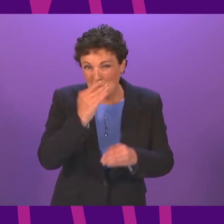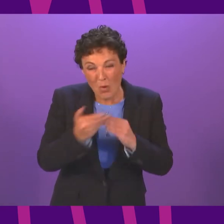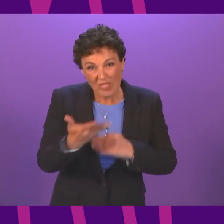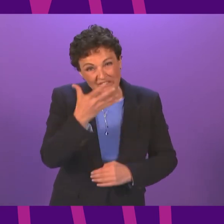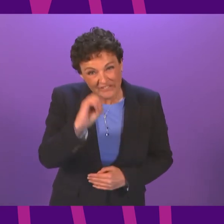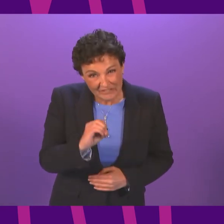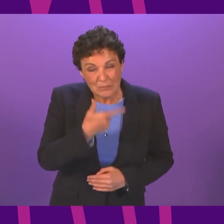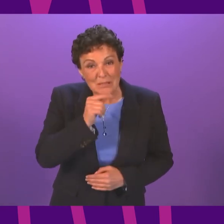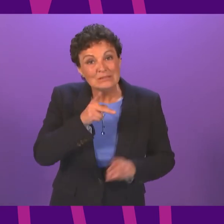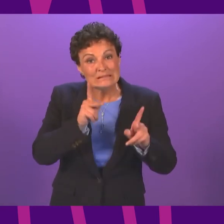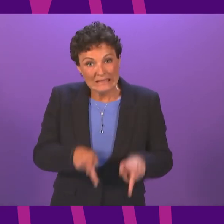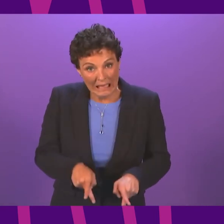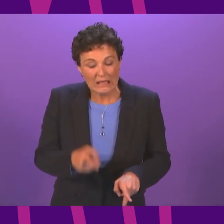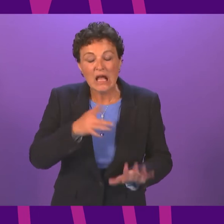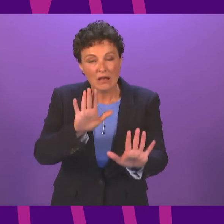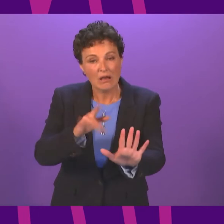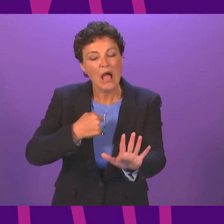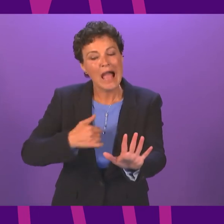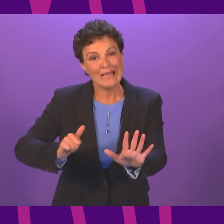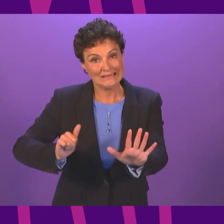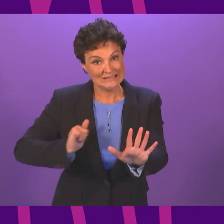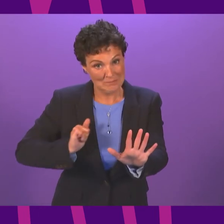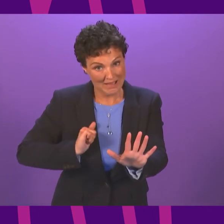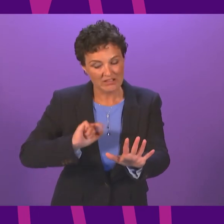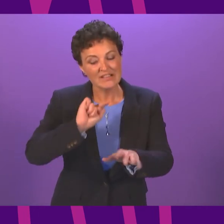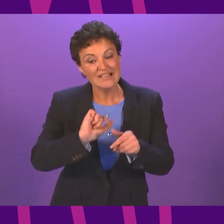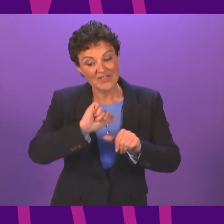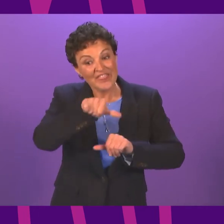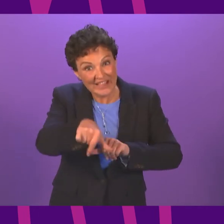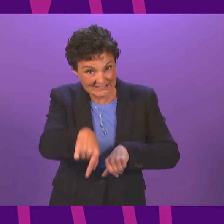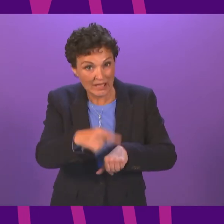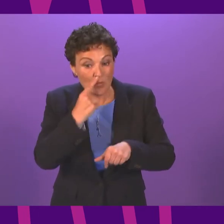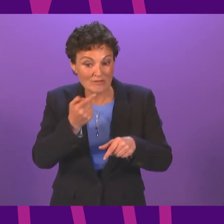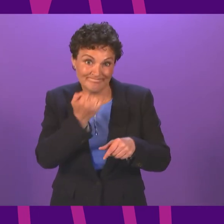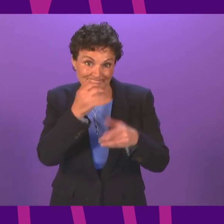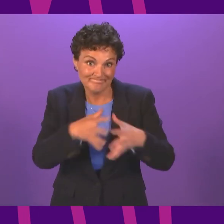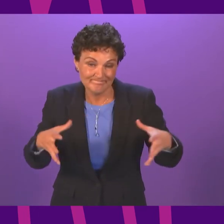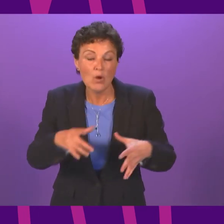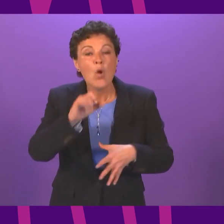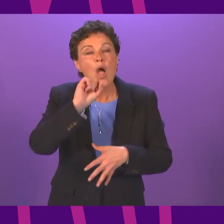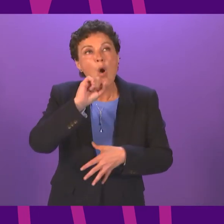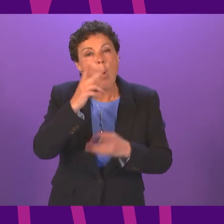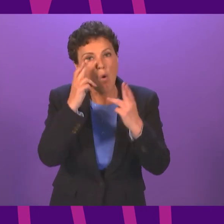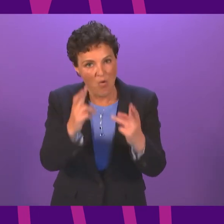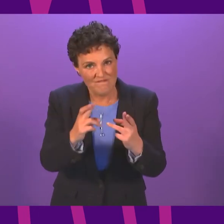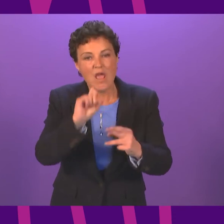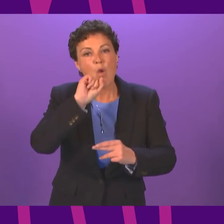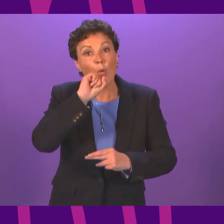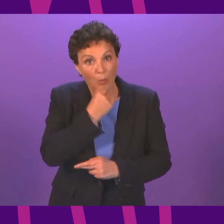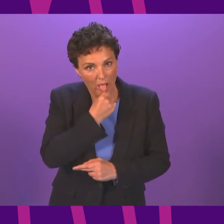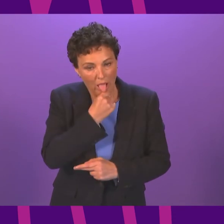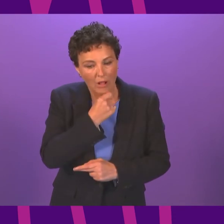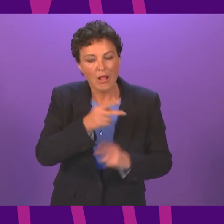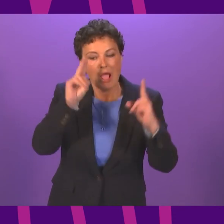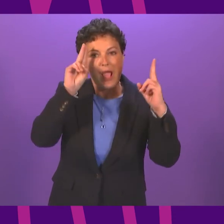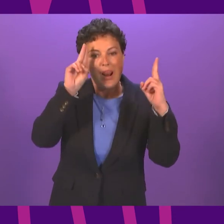expect and I profoundly hope that the link between cases, hospital admissions and deaths will continue to weaken as more and more